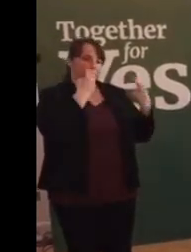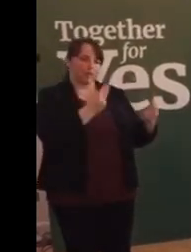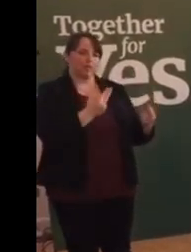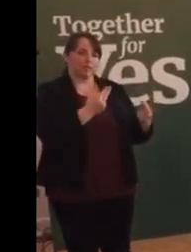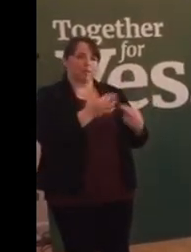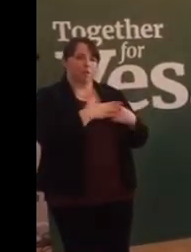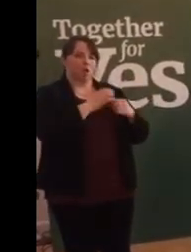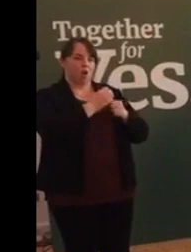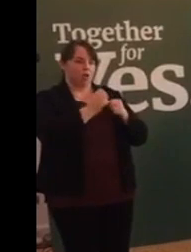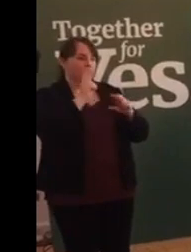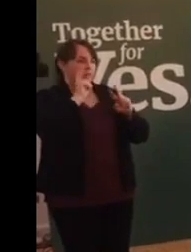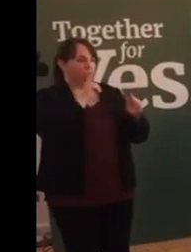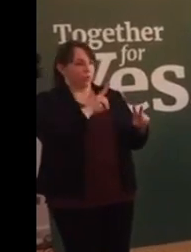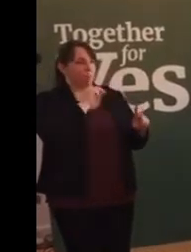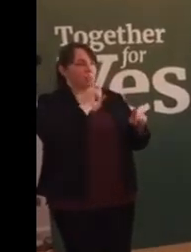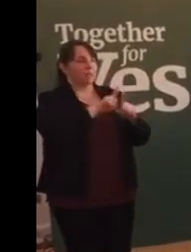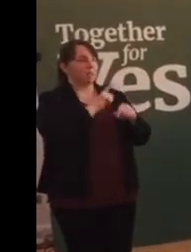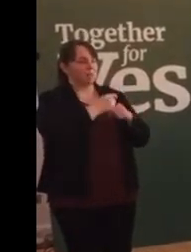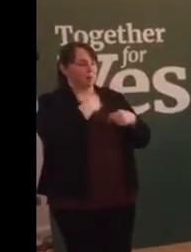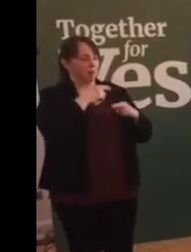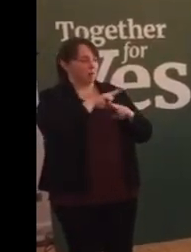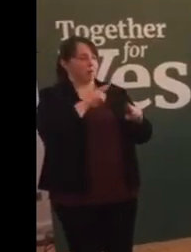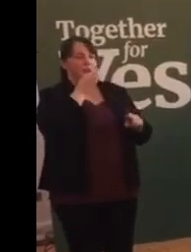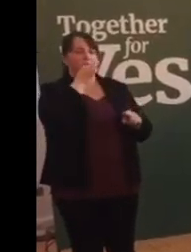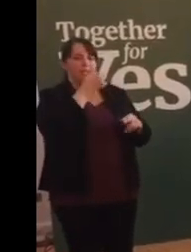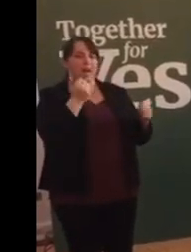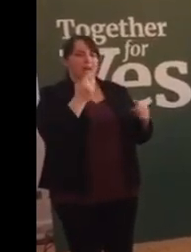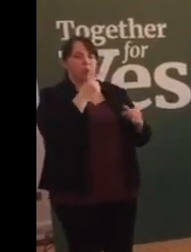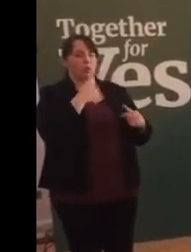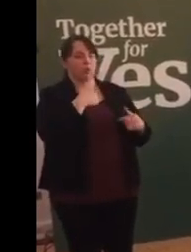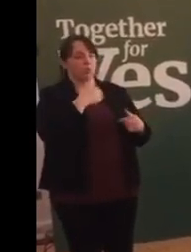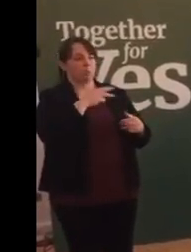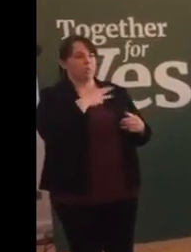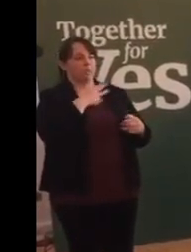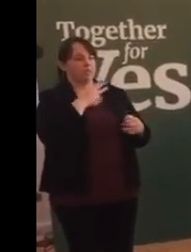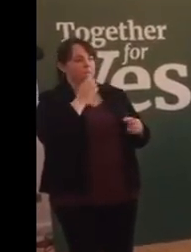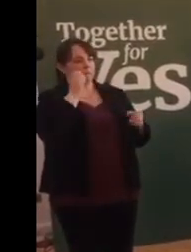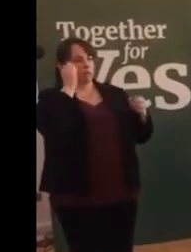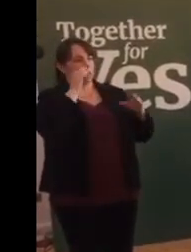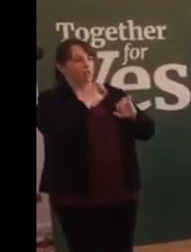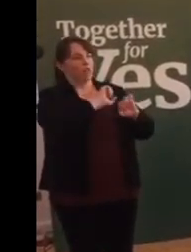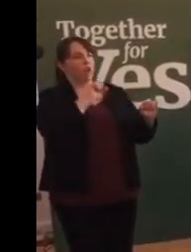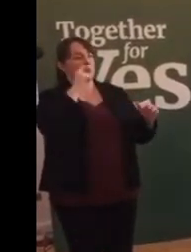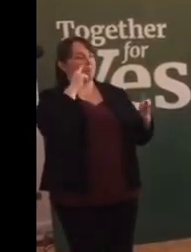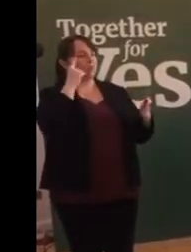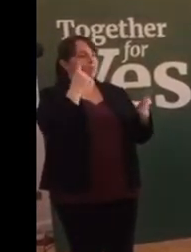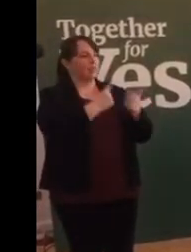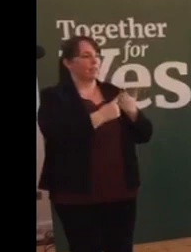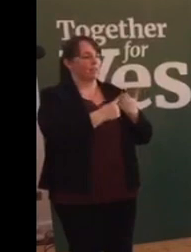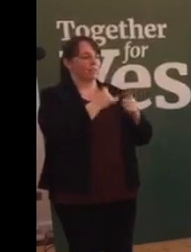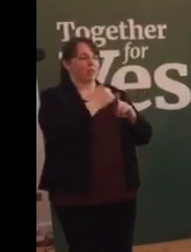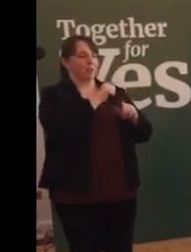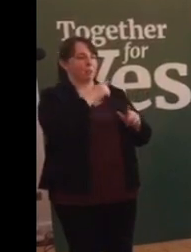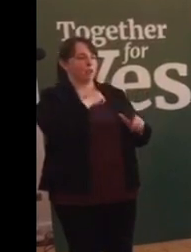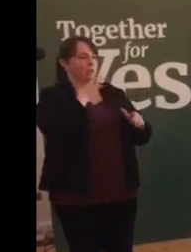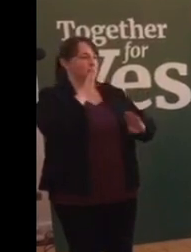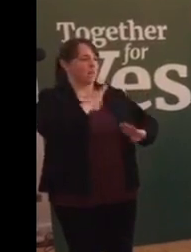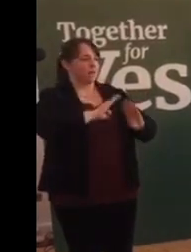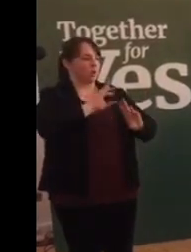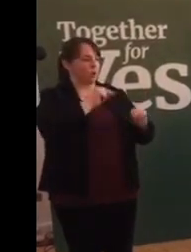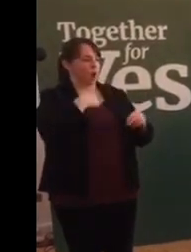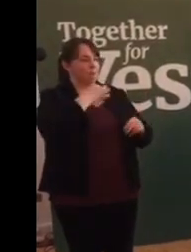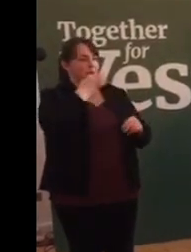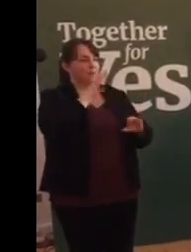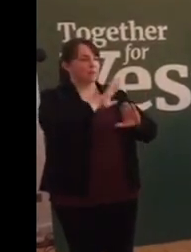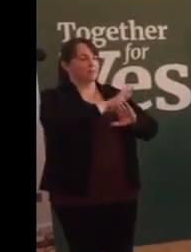But we are not asking anyone to abandon such a belief in their personal behaviour. We are asking them,